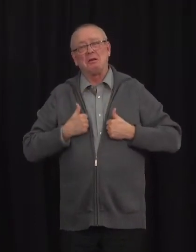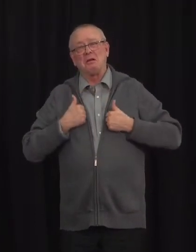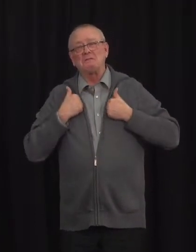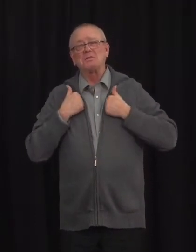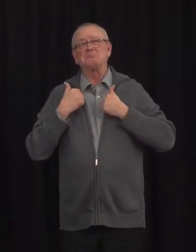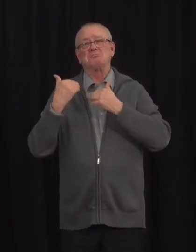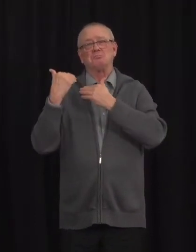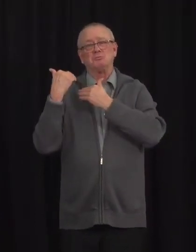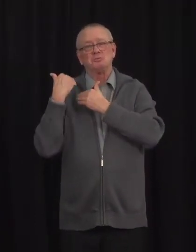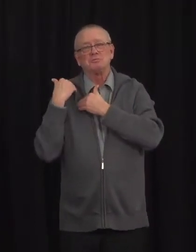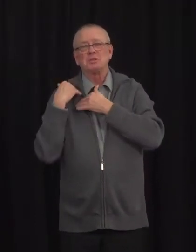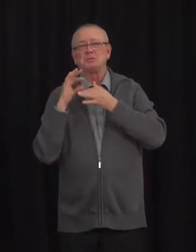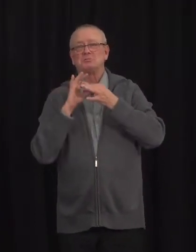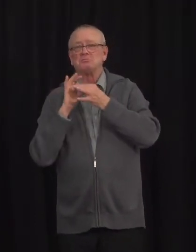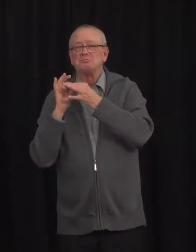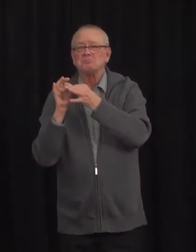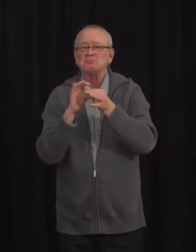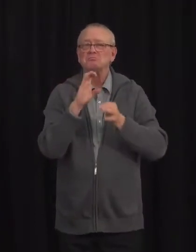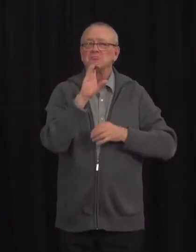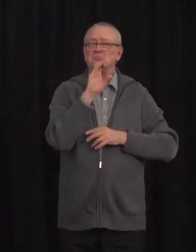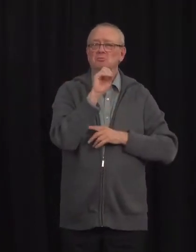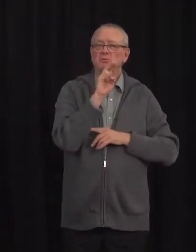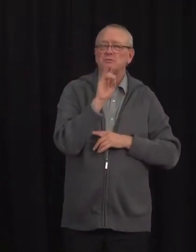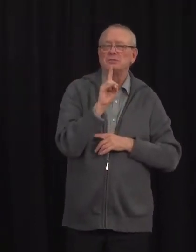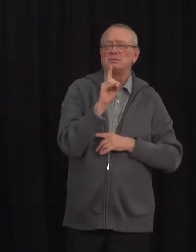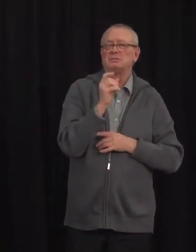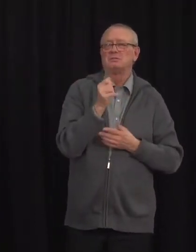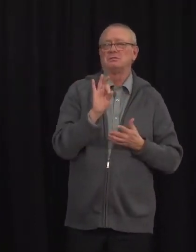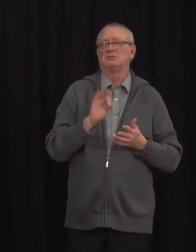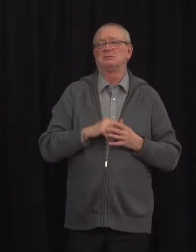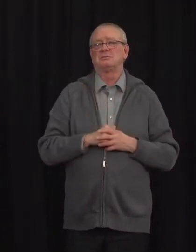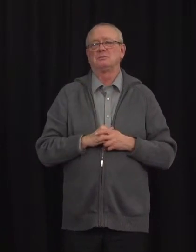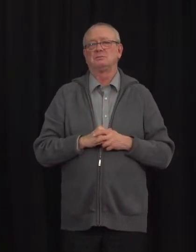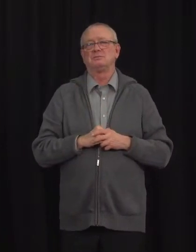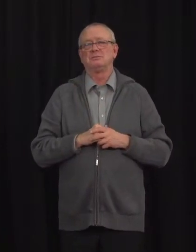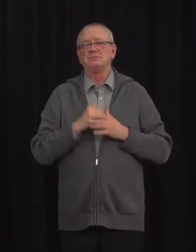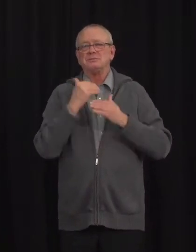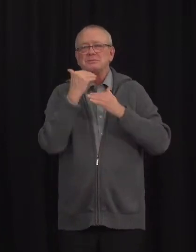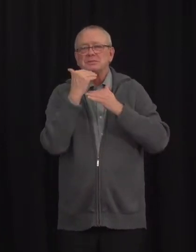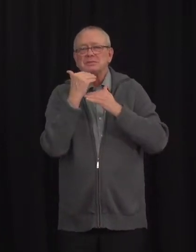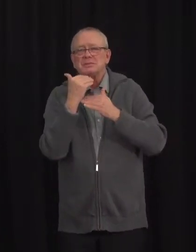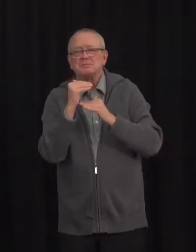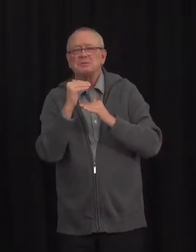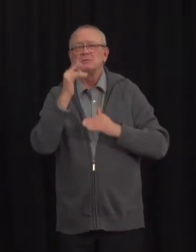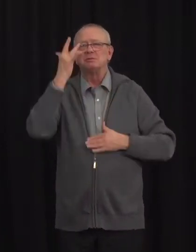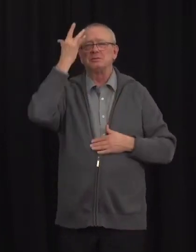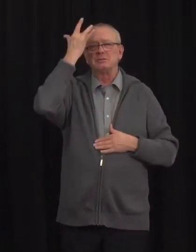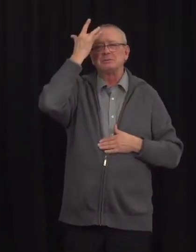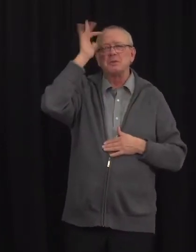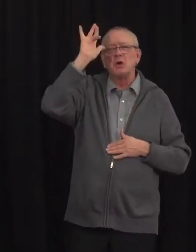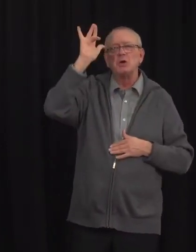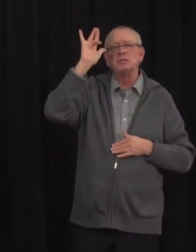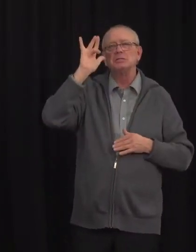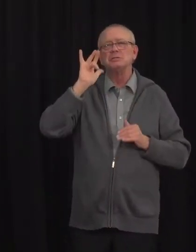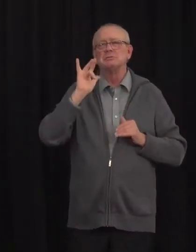with COVID with limited, targeted, smart, data-based measures